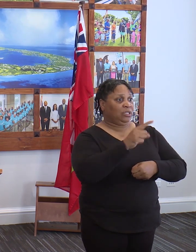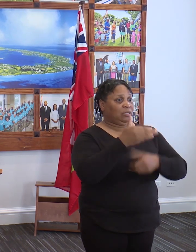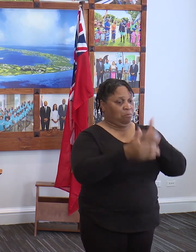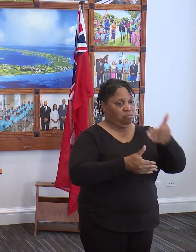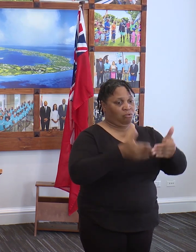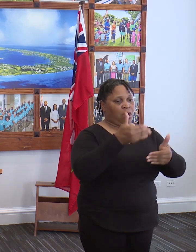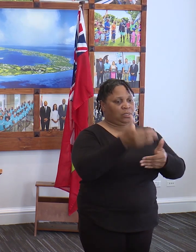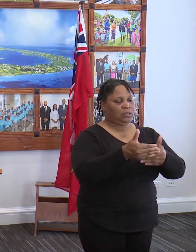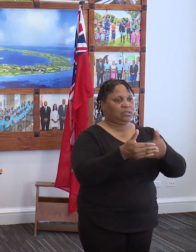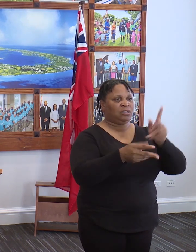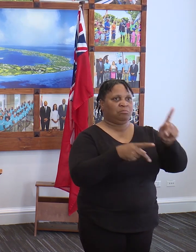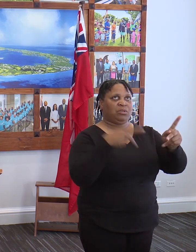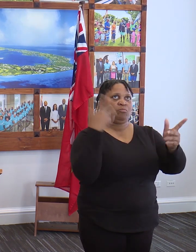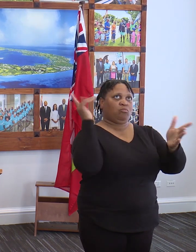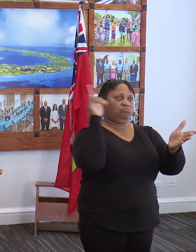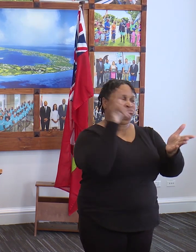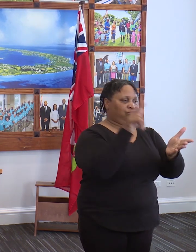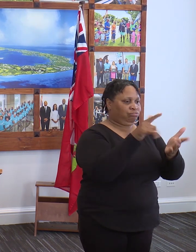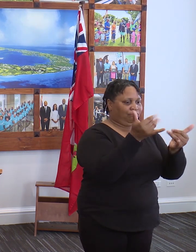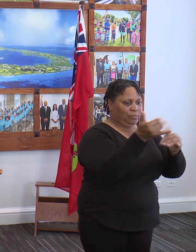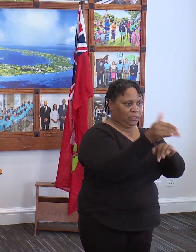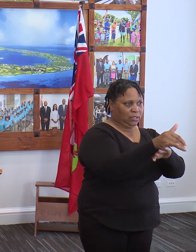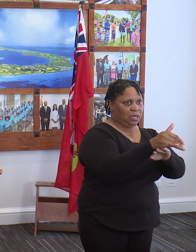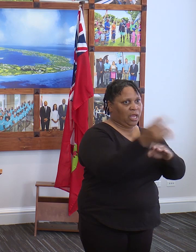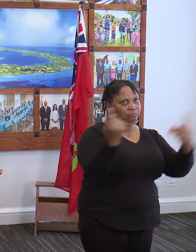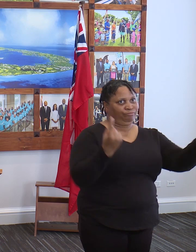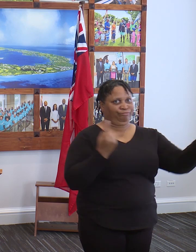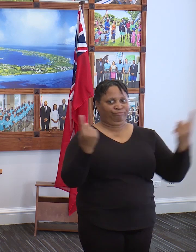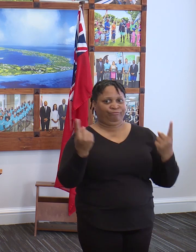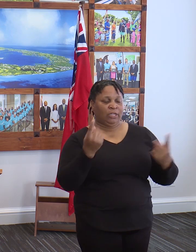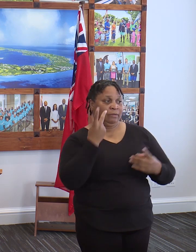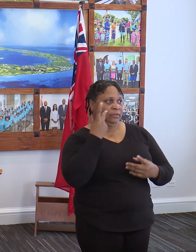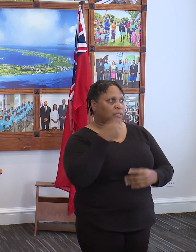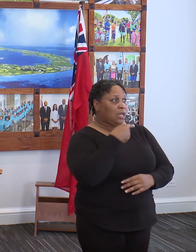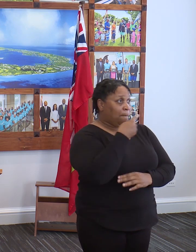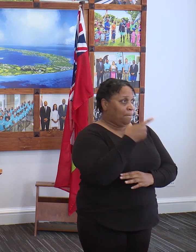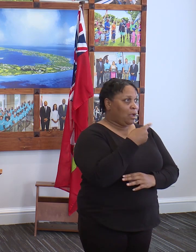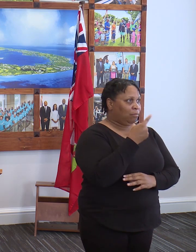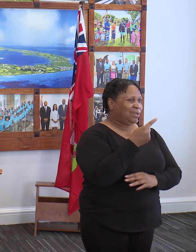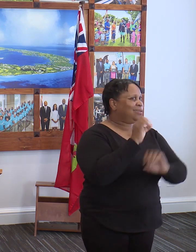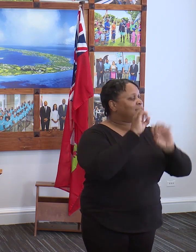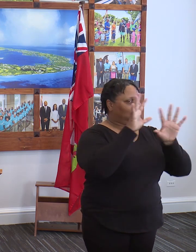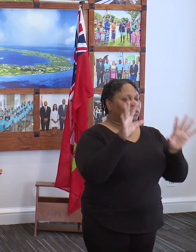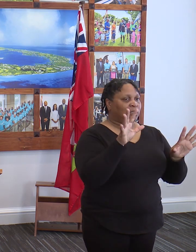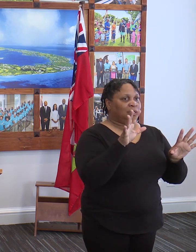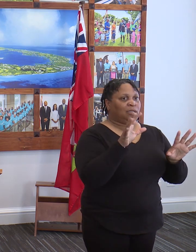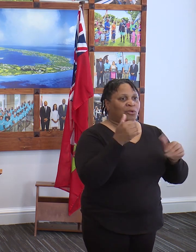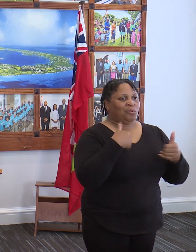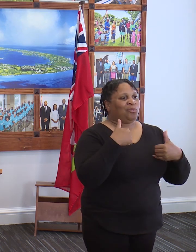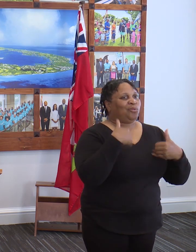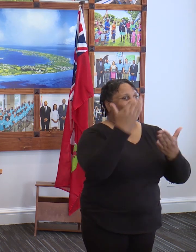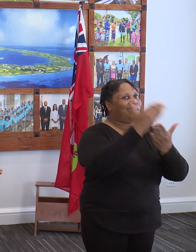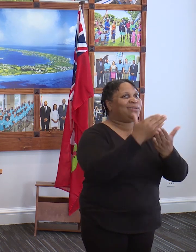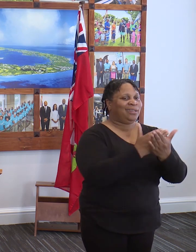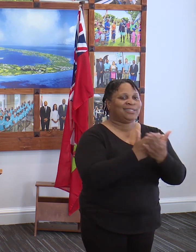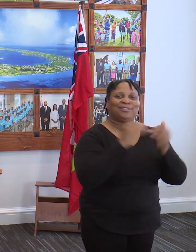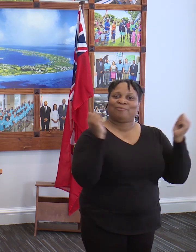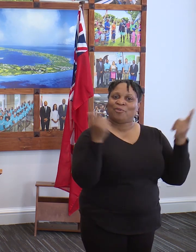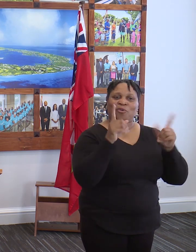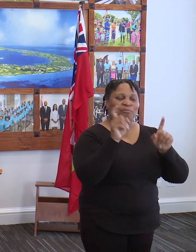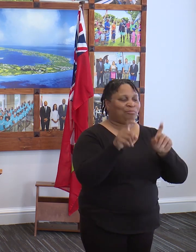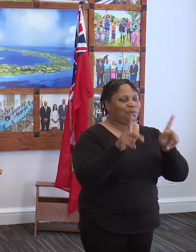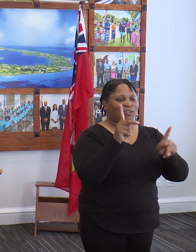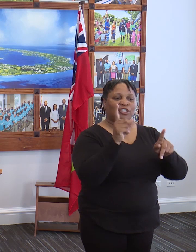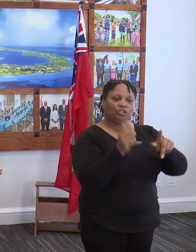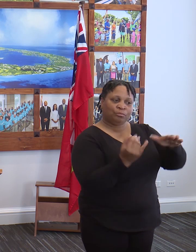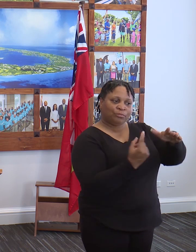have people that are coming in on the flights tonight. If there are people that are seeing in the public and it is clear from, we have a list of everyone that should be quarantined when they